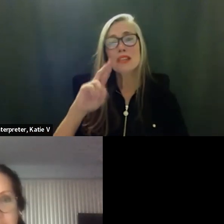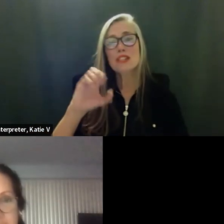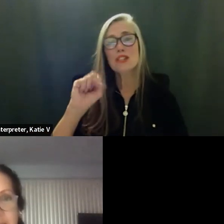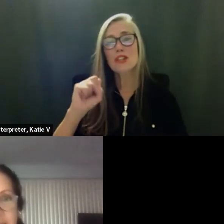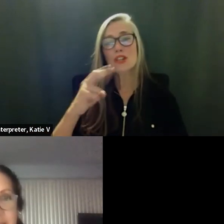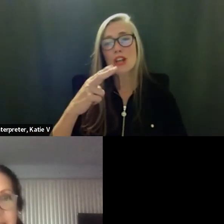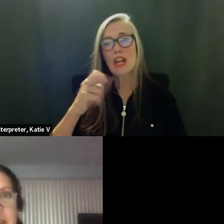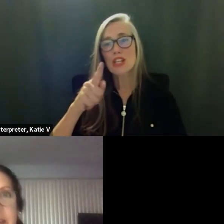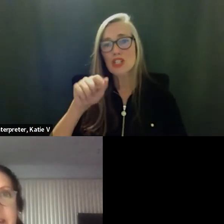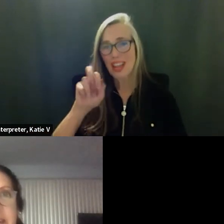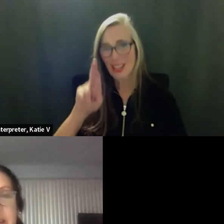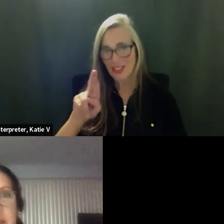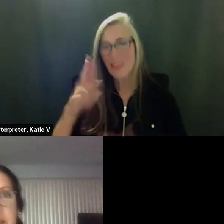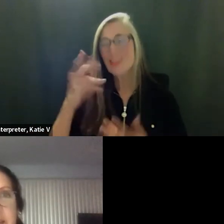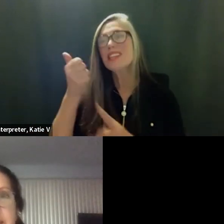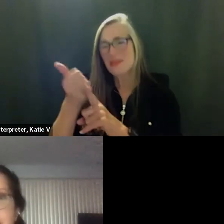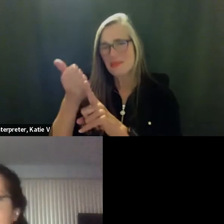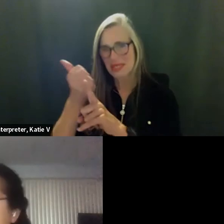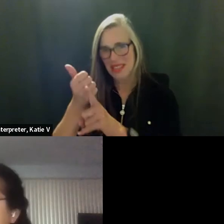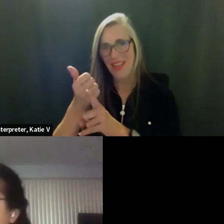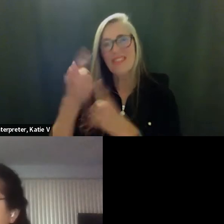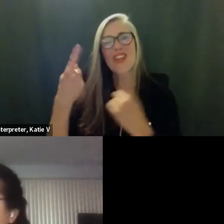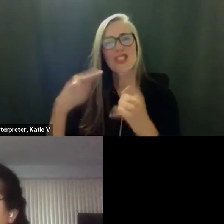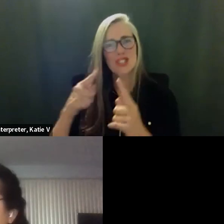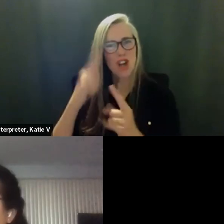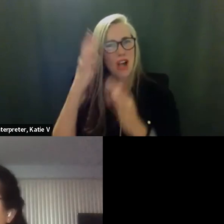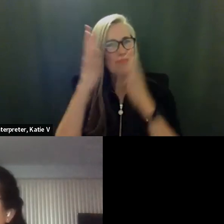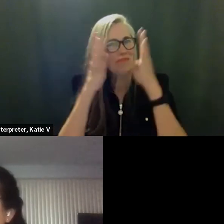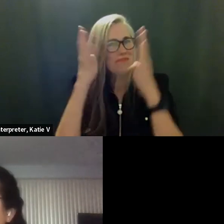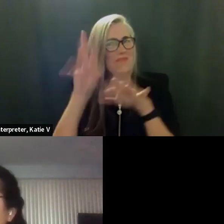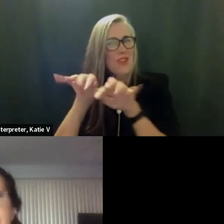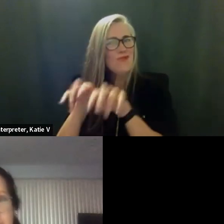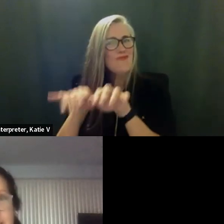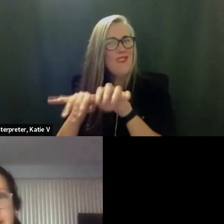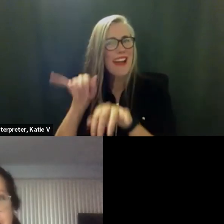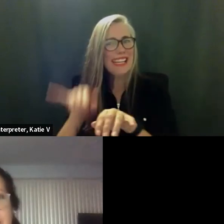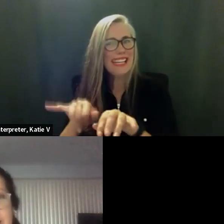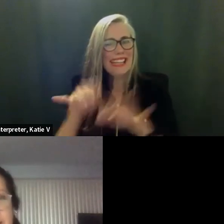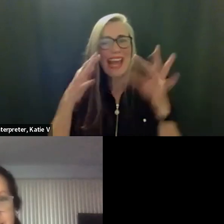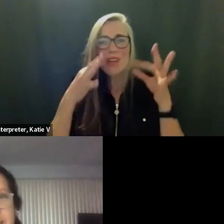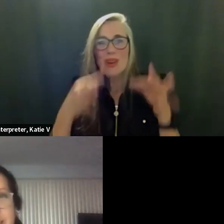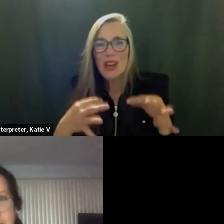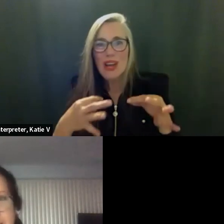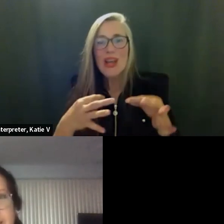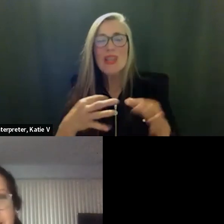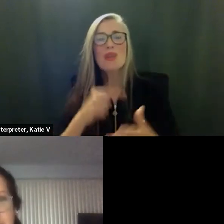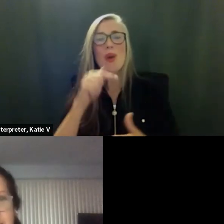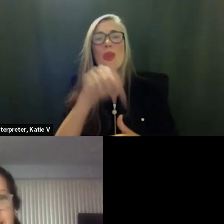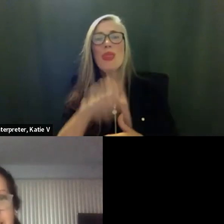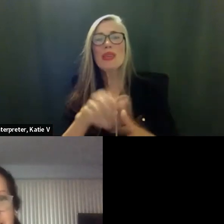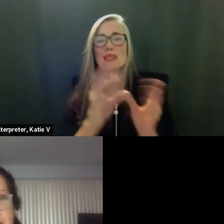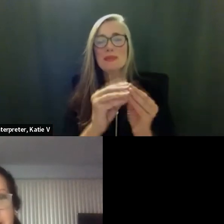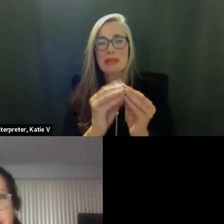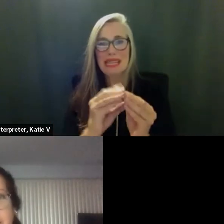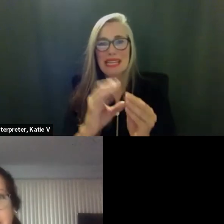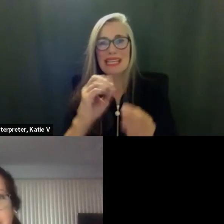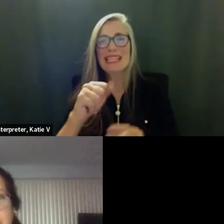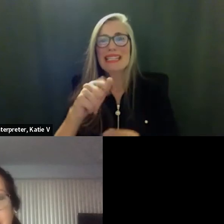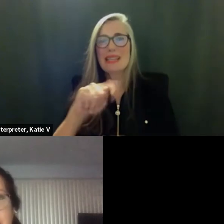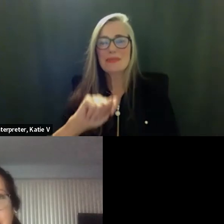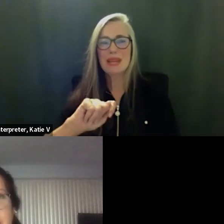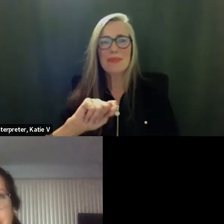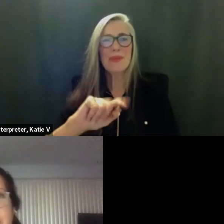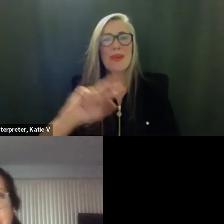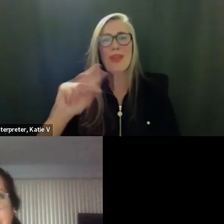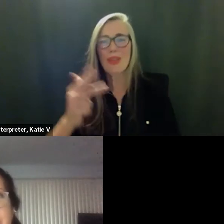okay so next meeting september 13th here in this evening 5 30 we start thank you so much for